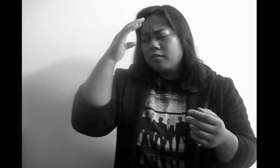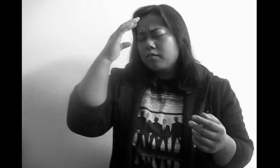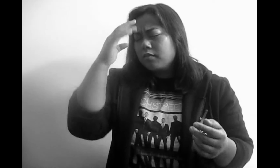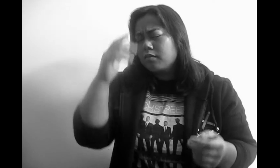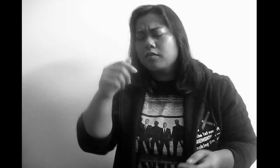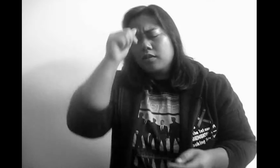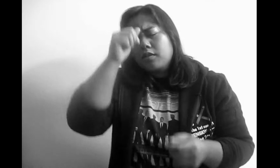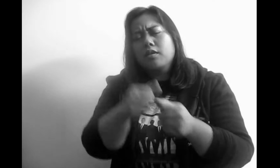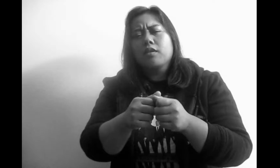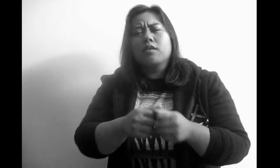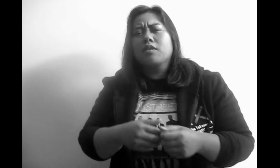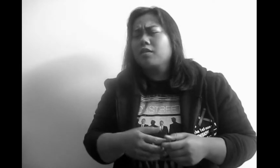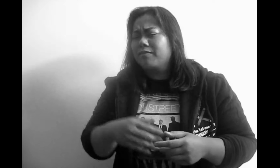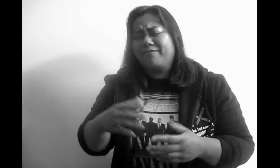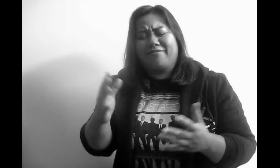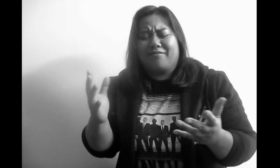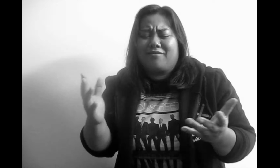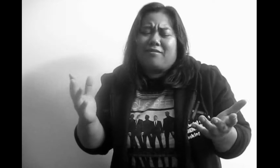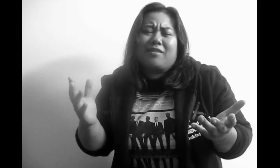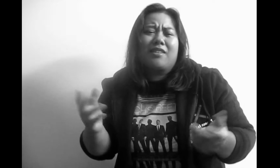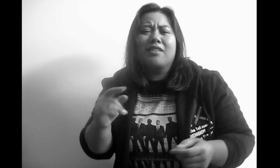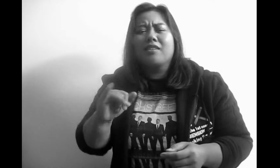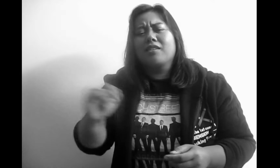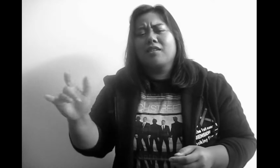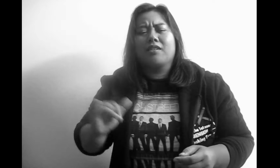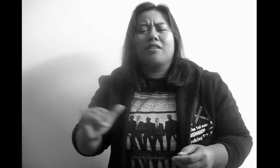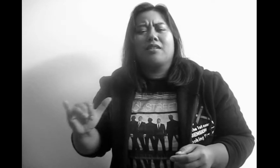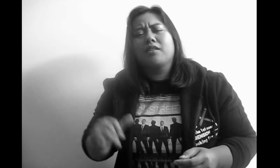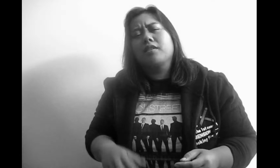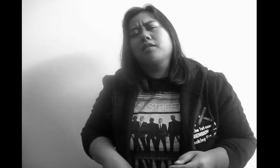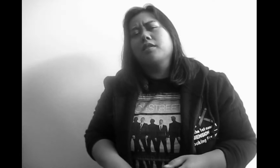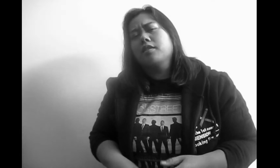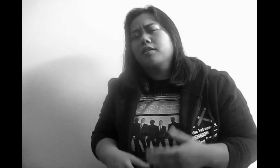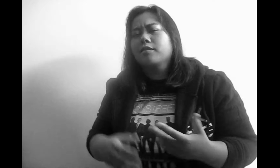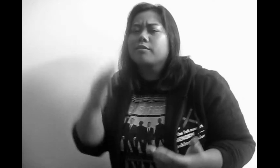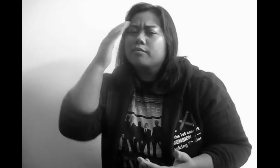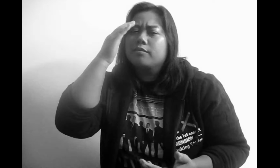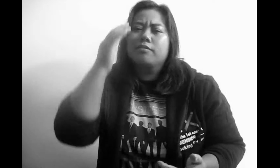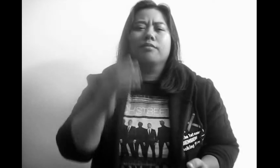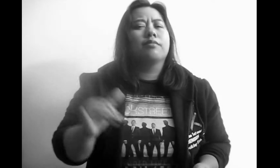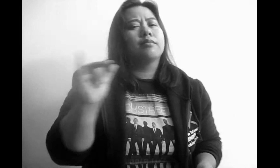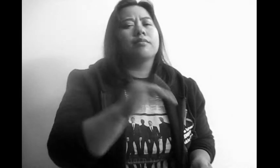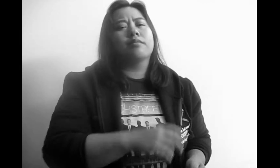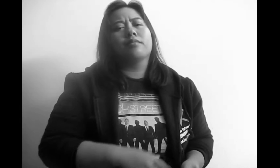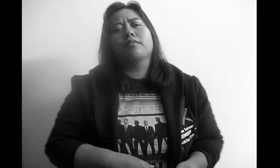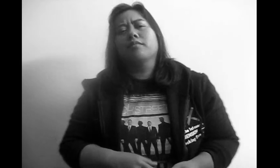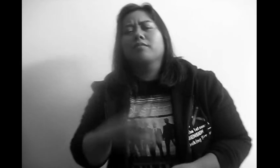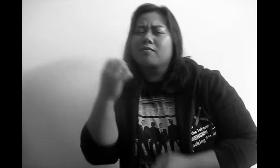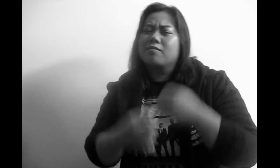remember as if everything's always just the same I know that I've been cruel in my selfish way